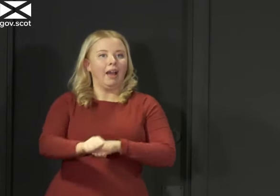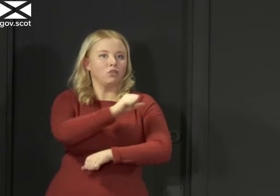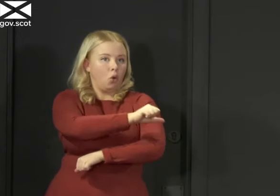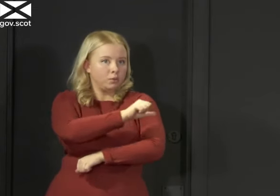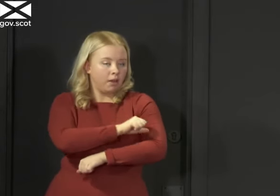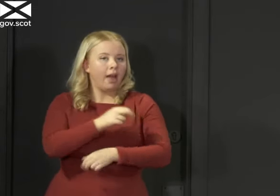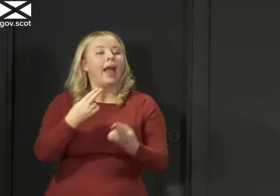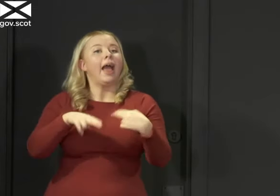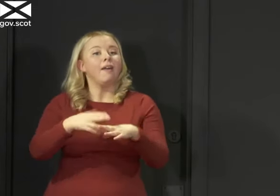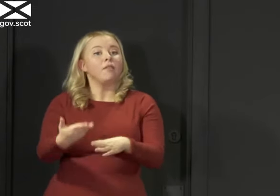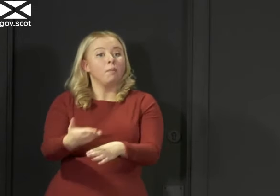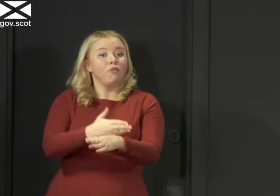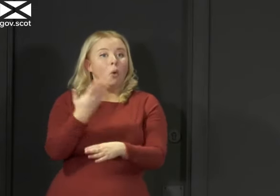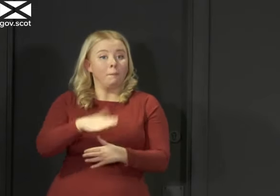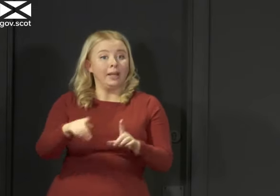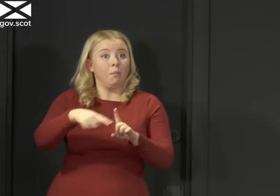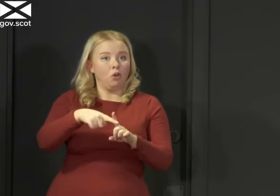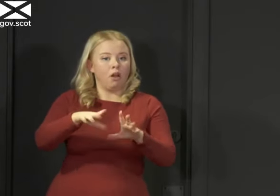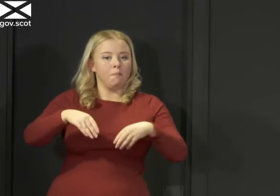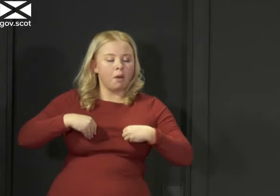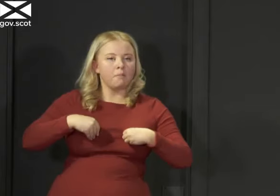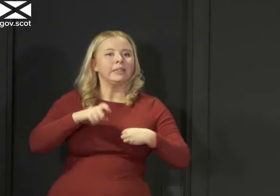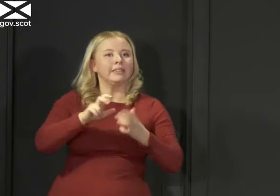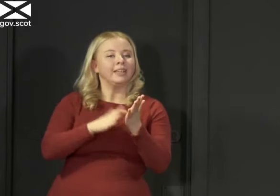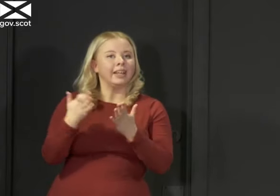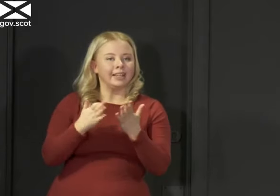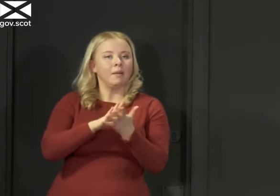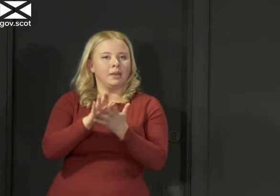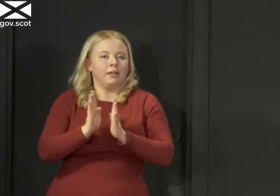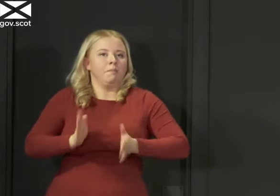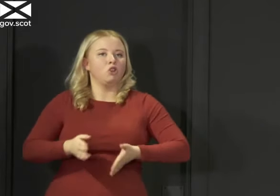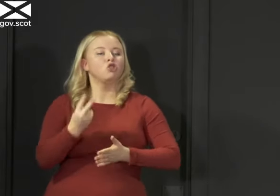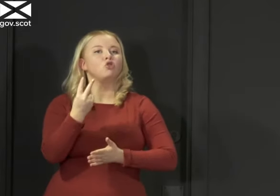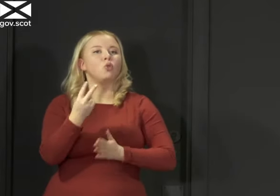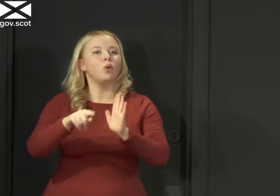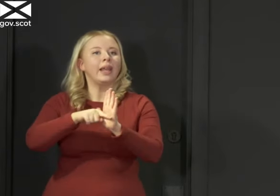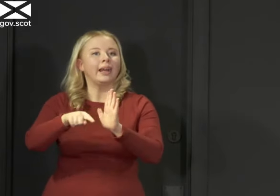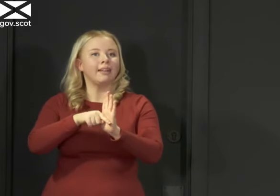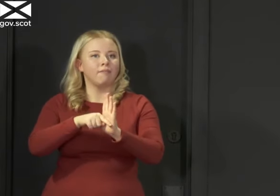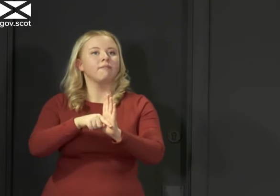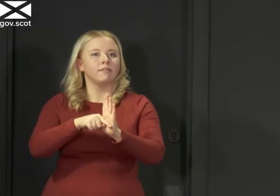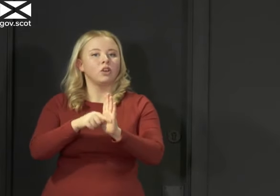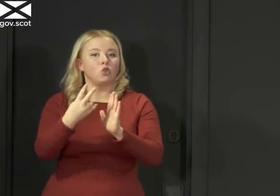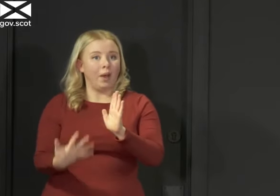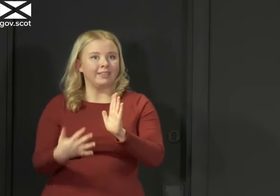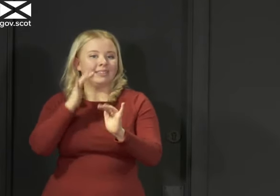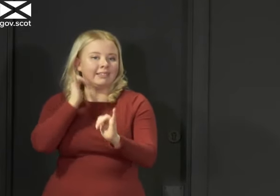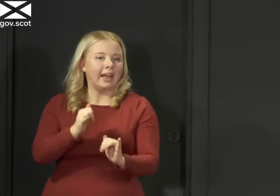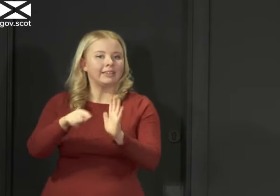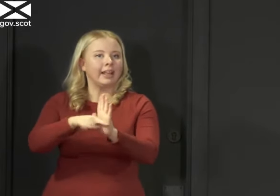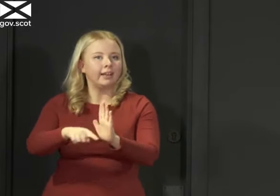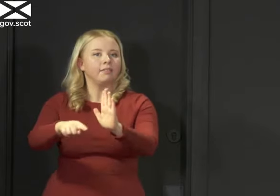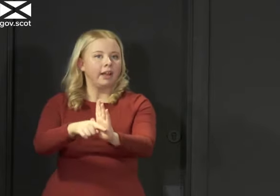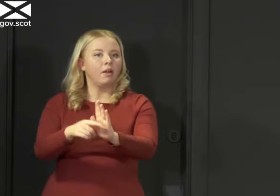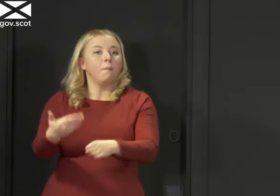for the virus, they must have two negative tests before entering the care home from hospital. In addition, we are implementing